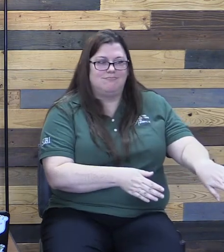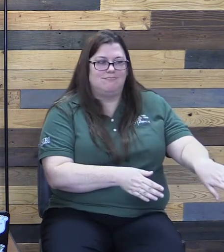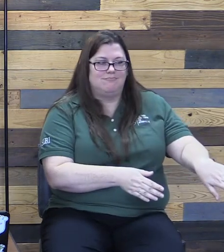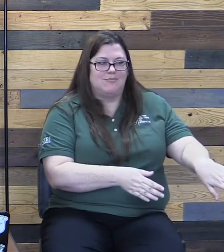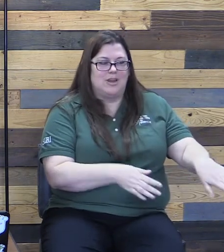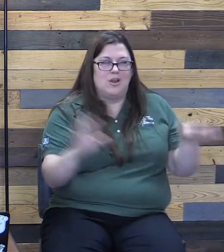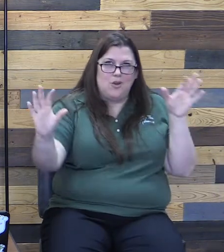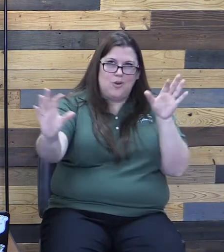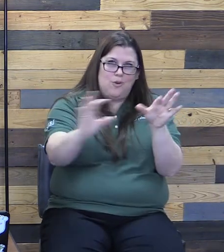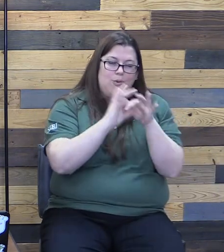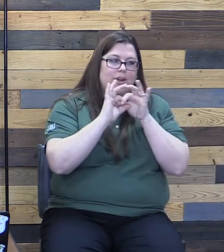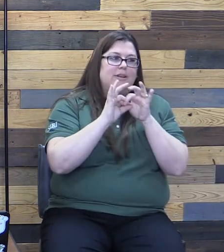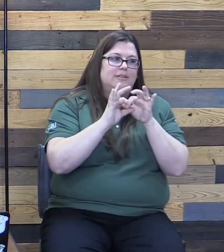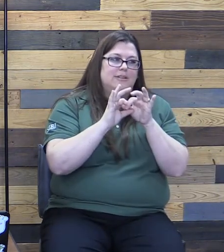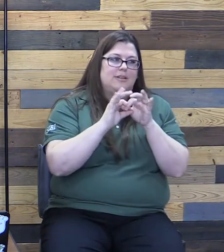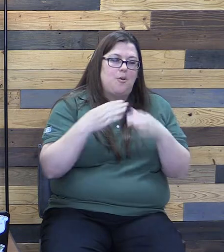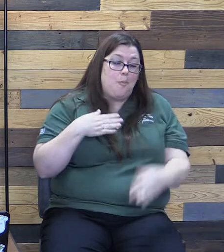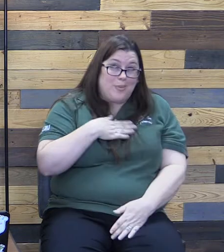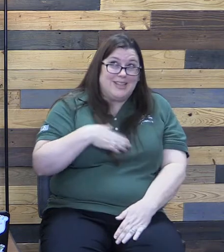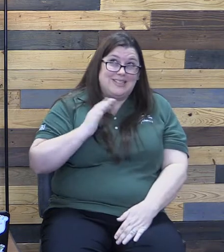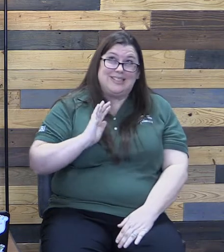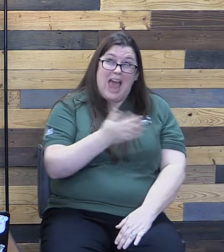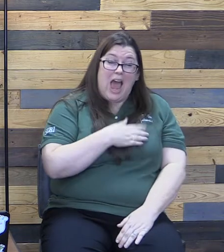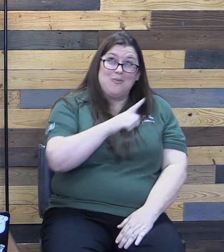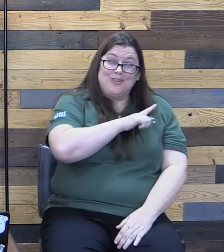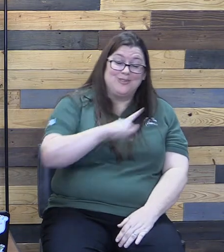Because reconciliation pleases our Lord.